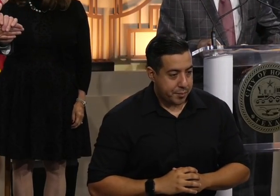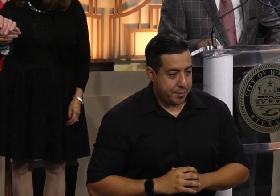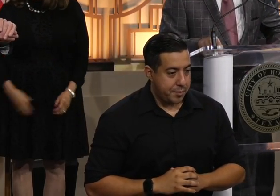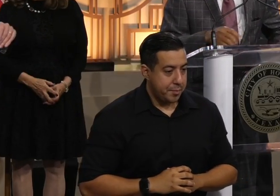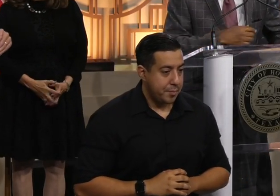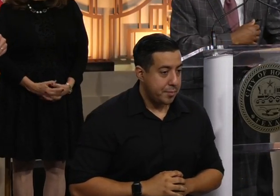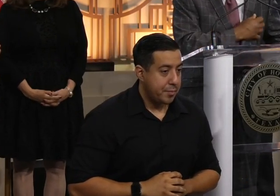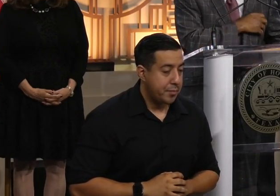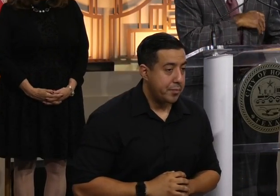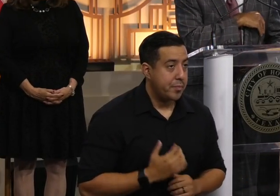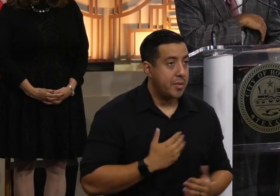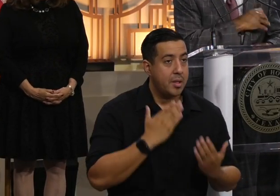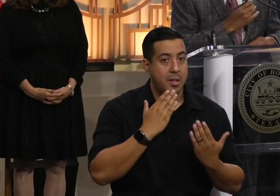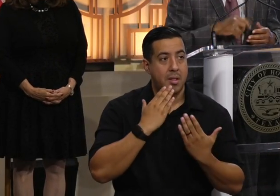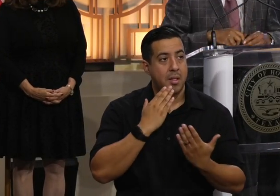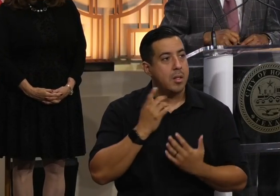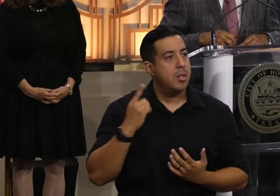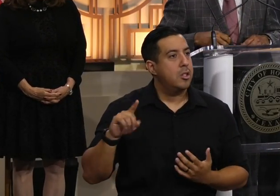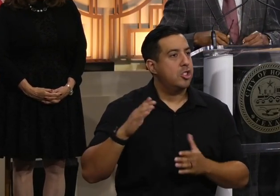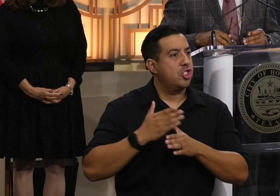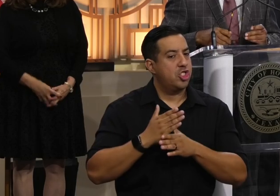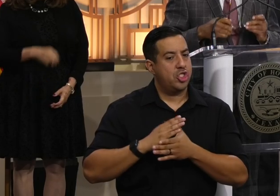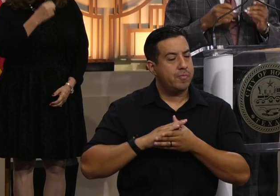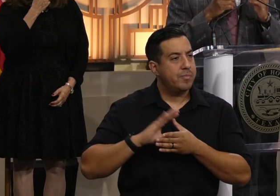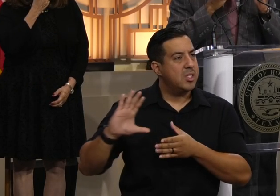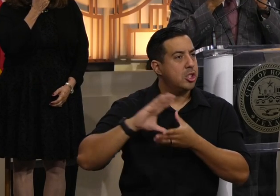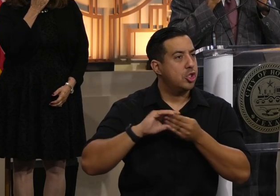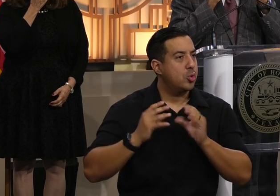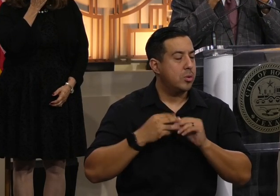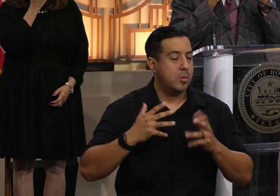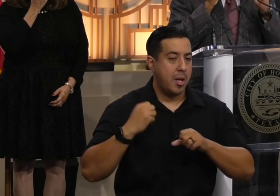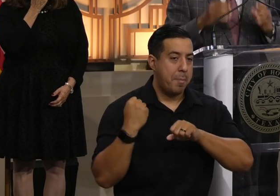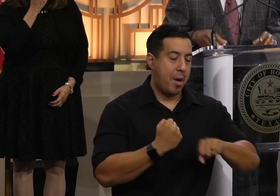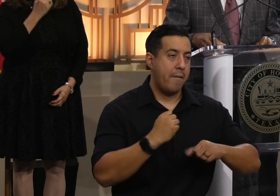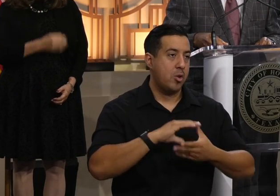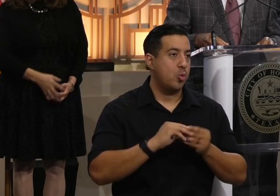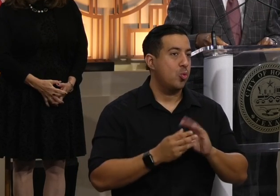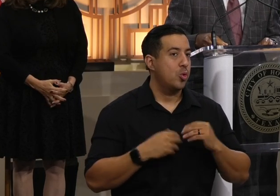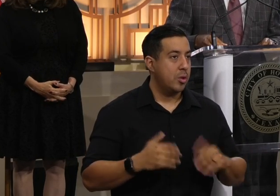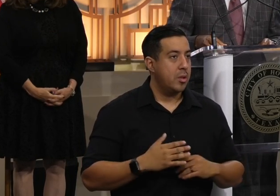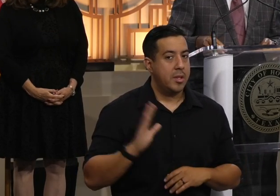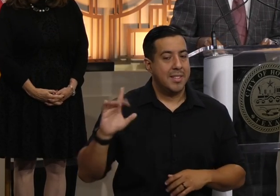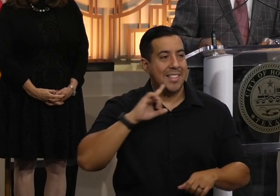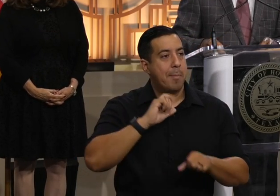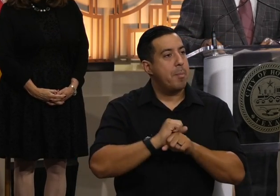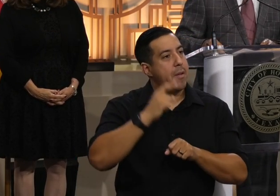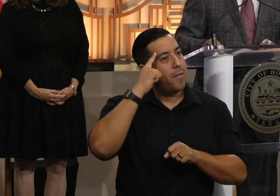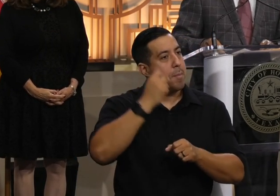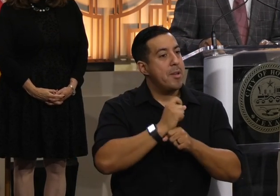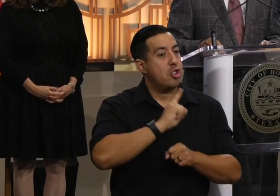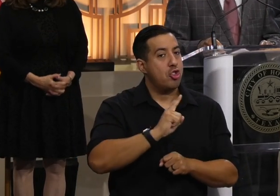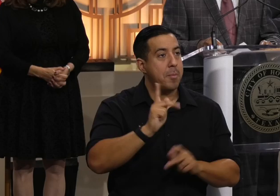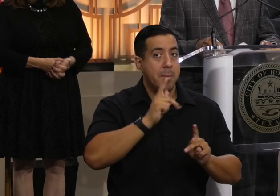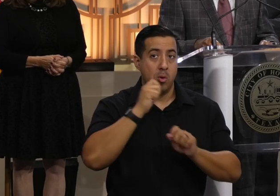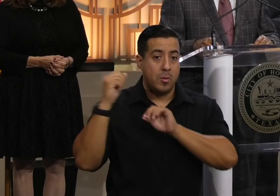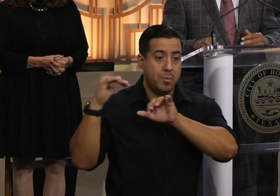Let me thank Matthew for sharing his story and a powerful story it is and for your commitment to ensuring that our Afghan